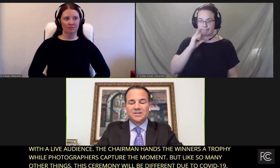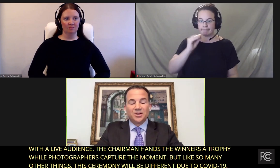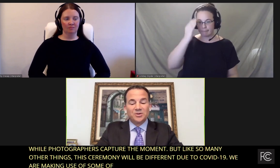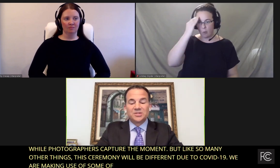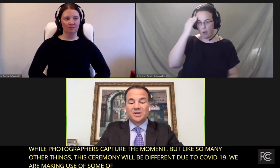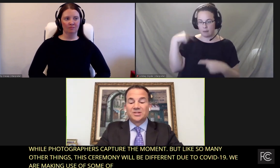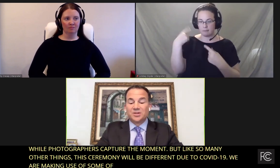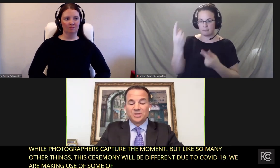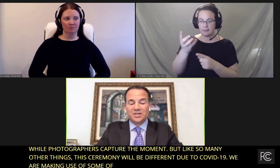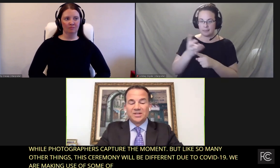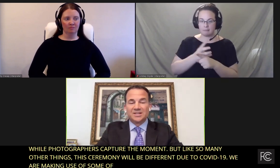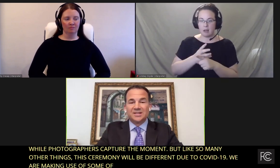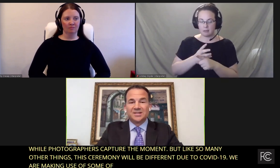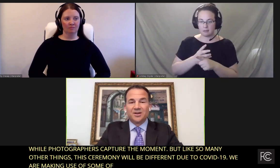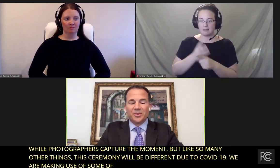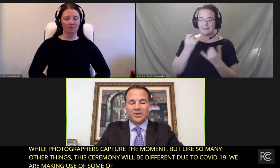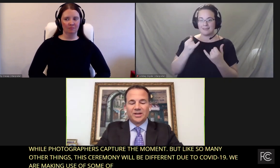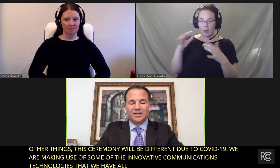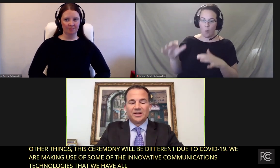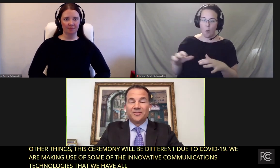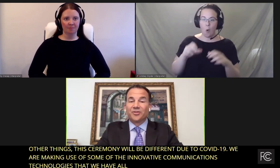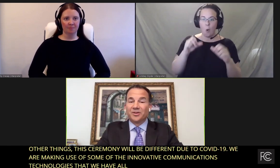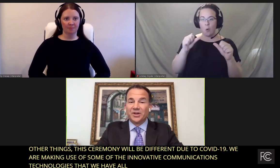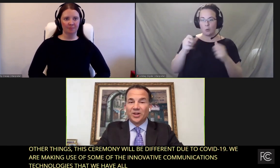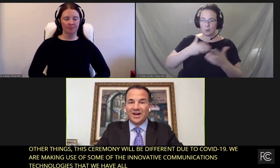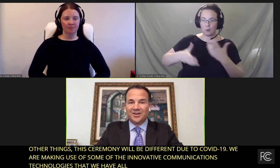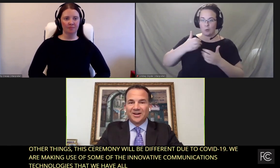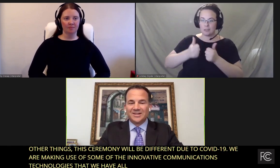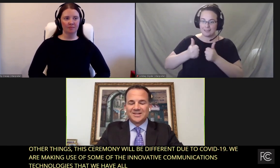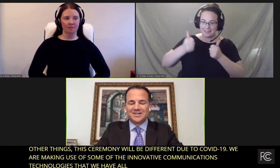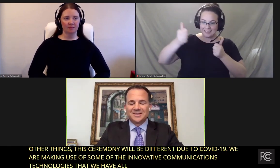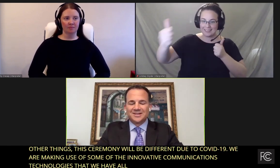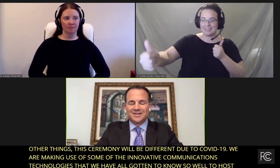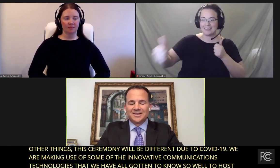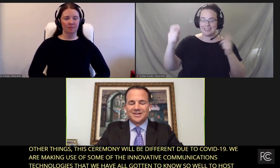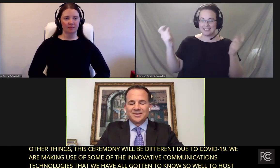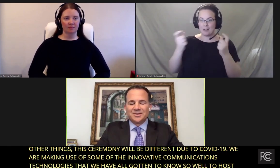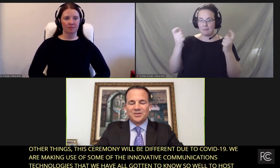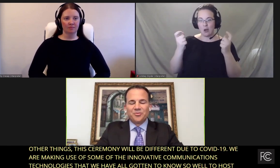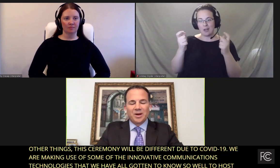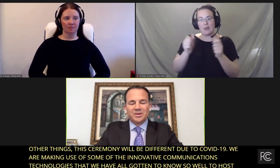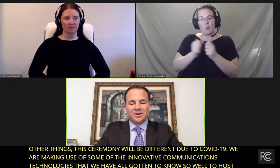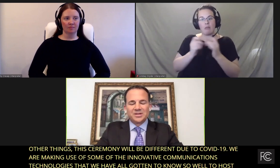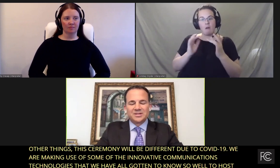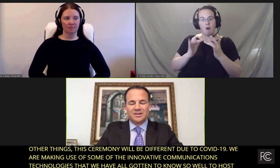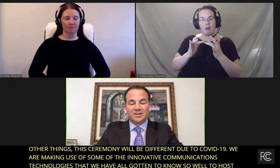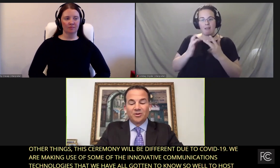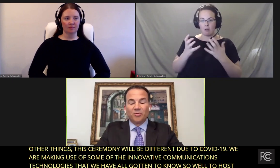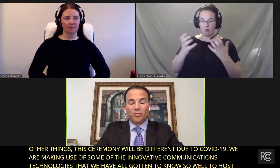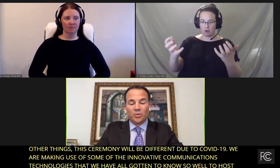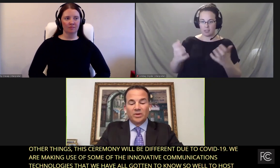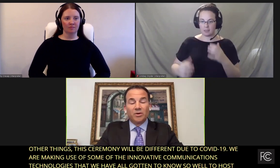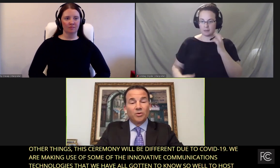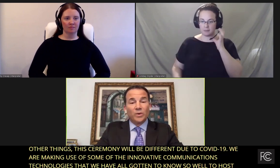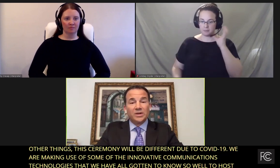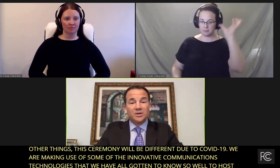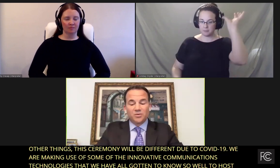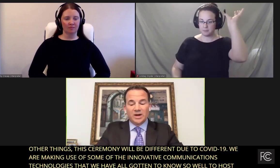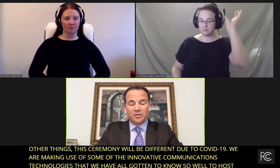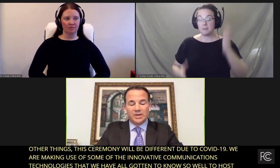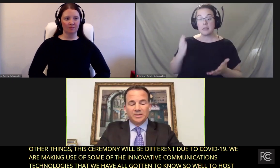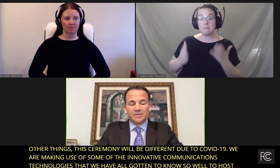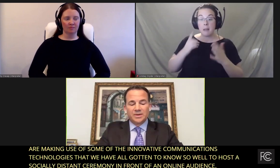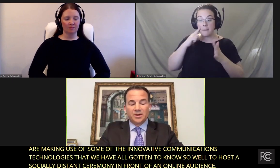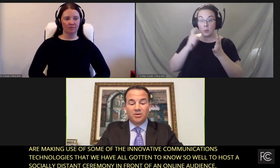to host a socially distanced ceremony in front of an online audience. You've probably noticed that there are other